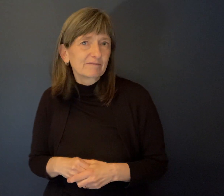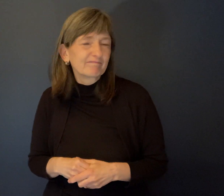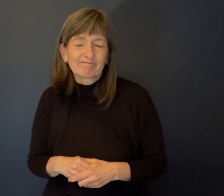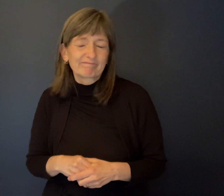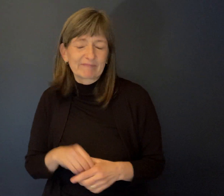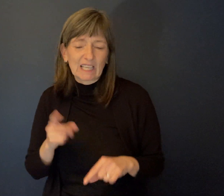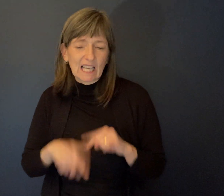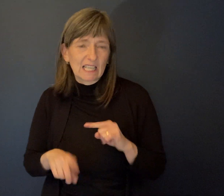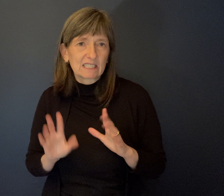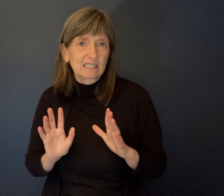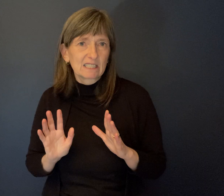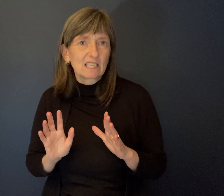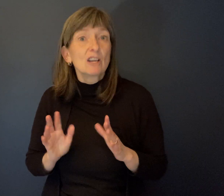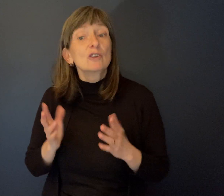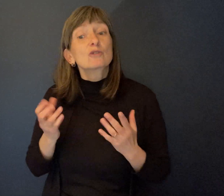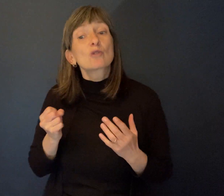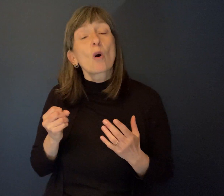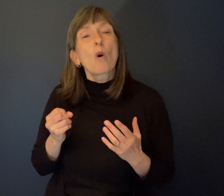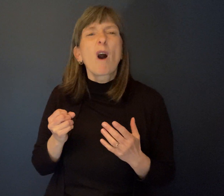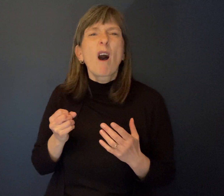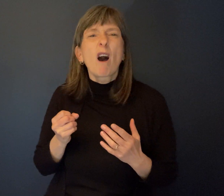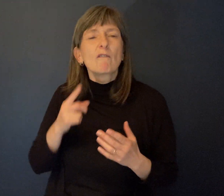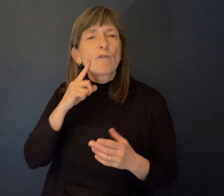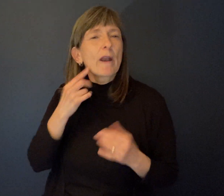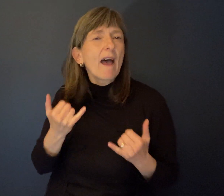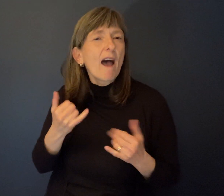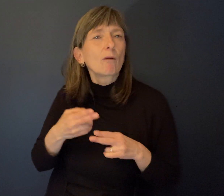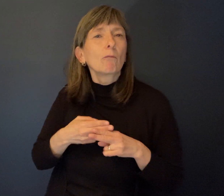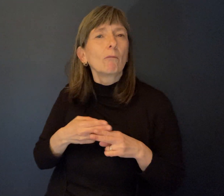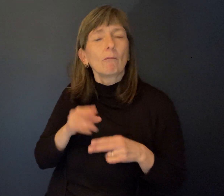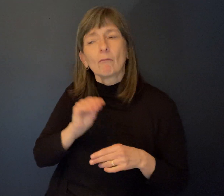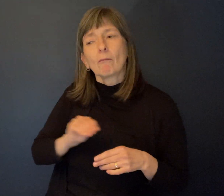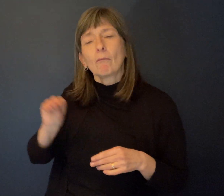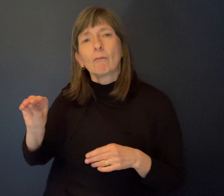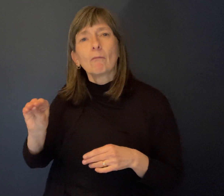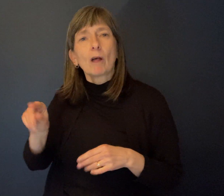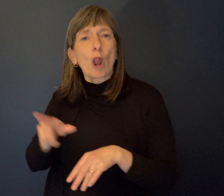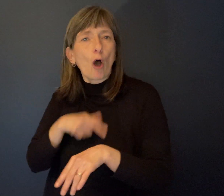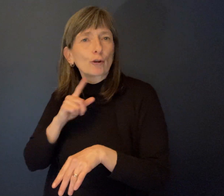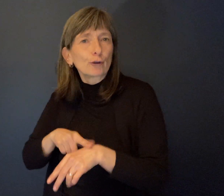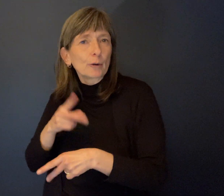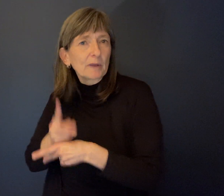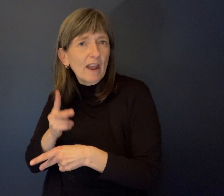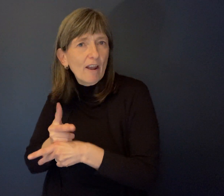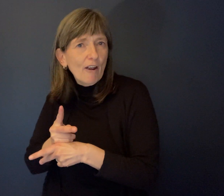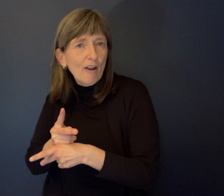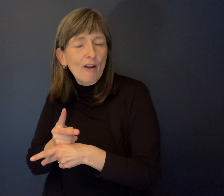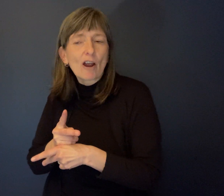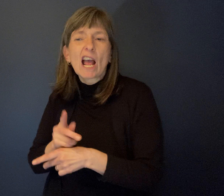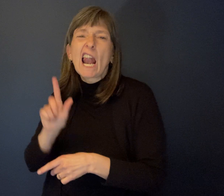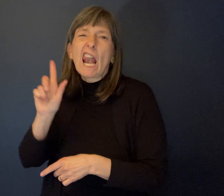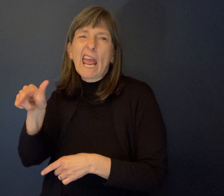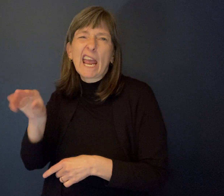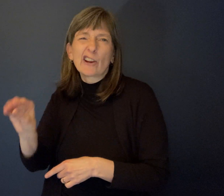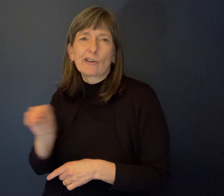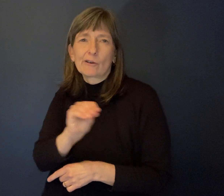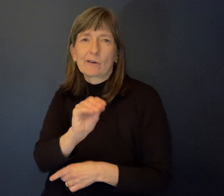we'll move you to a long-term care facility. Maybe at some point, we'll look at getting you moved out. Now we know that moving out is really,